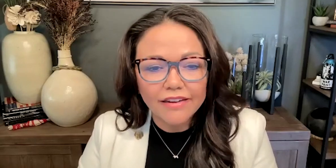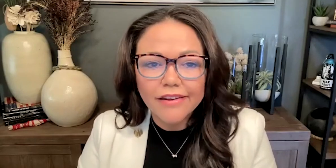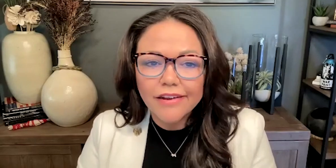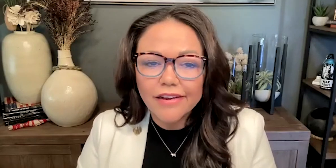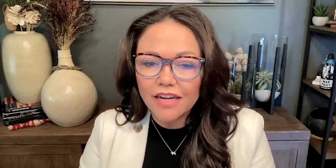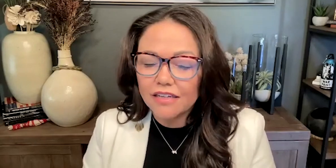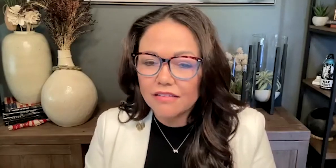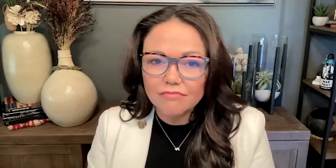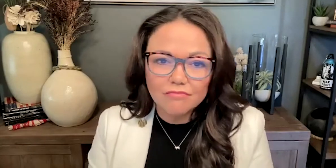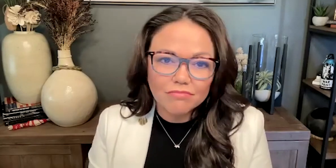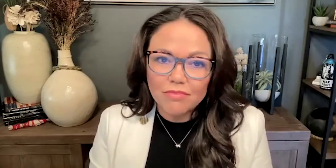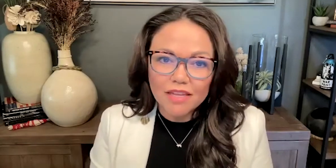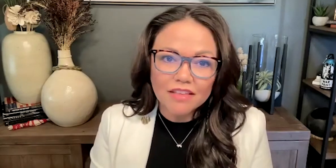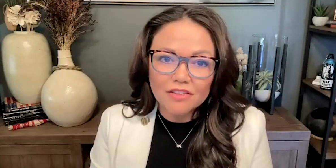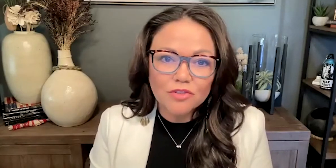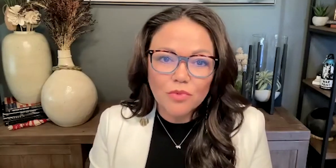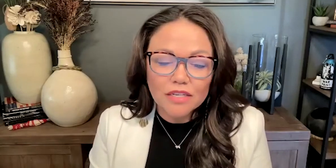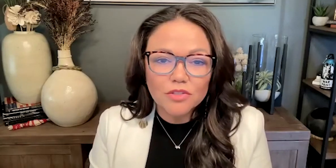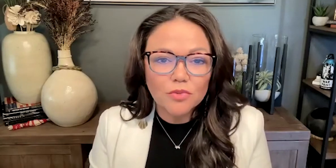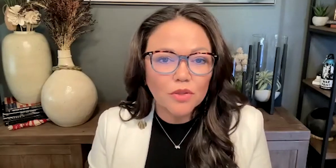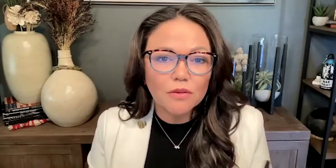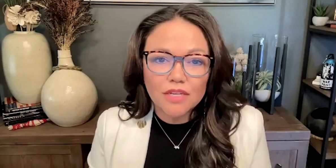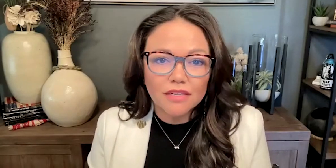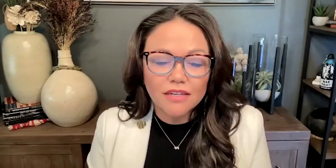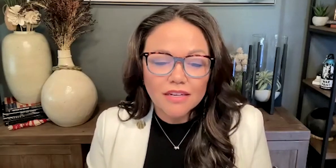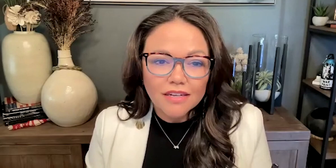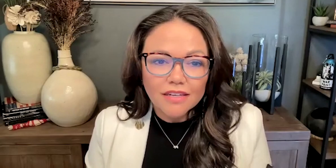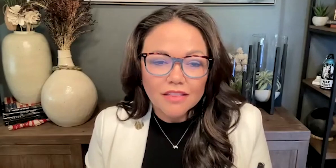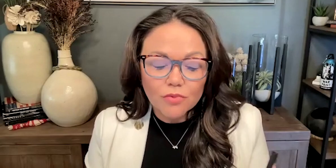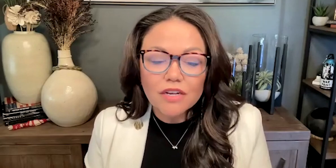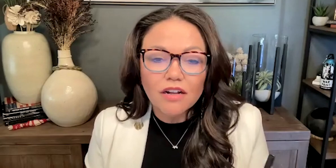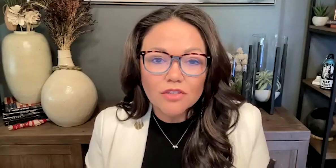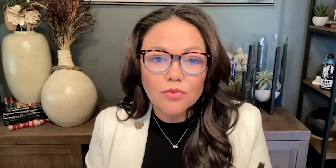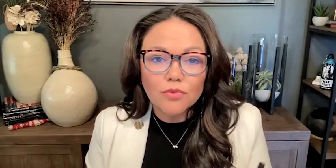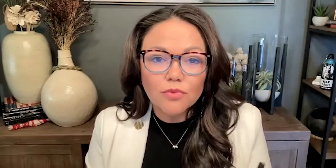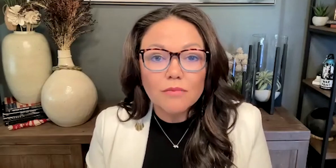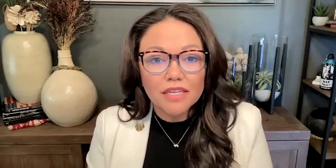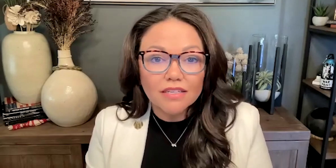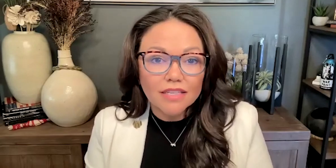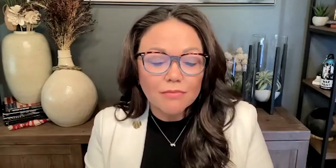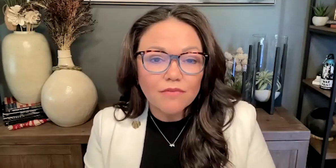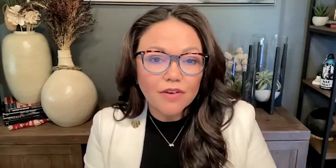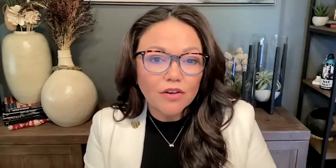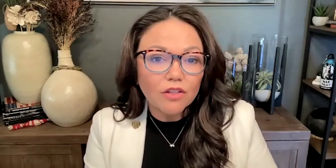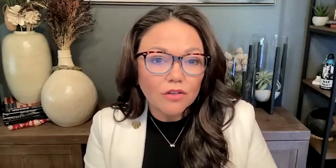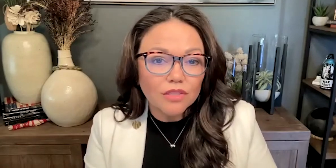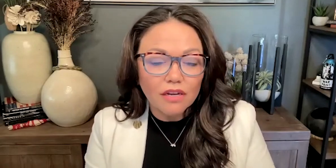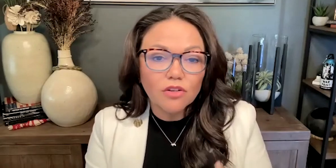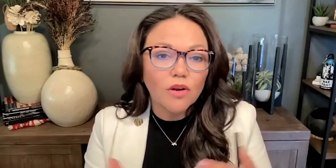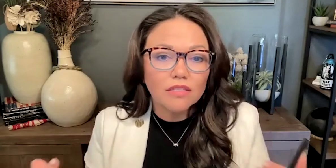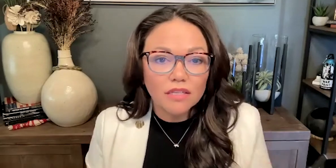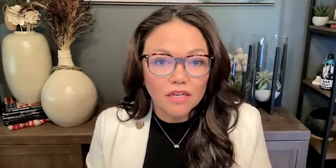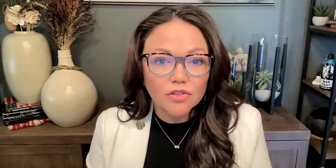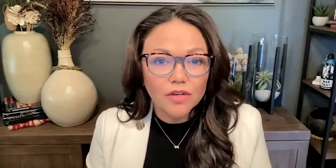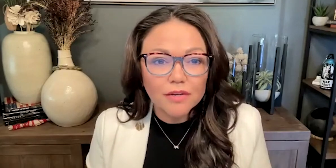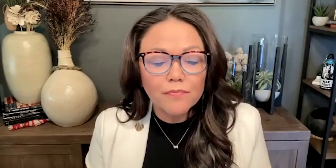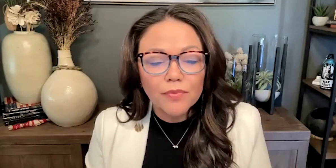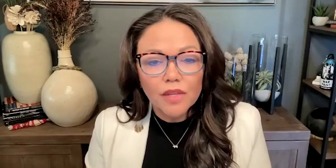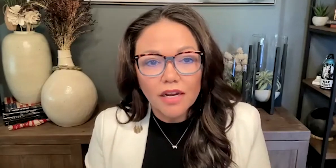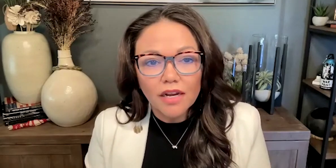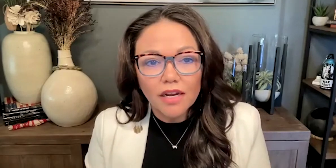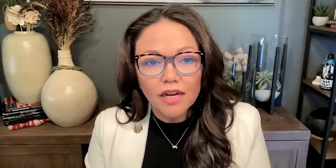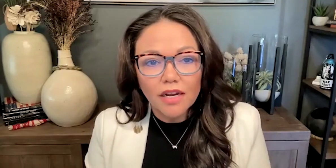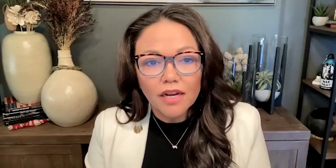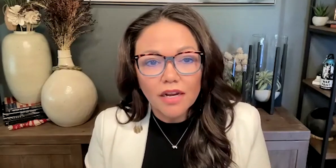today. I think this race is really being, the recall is being very closely all across the country.